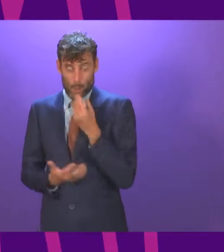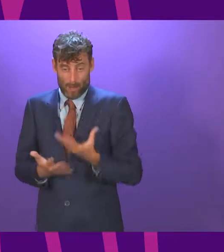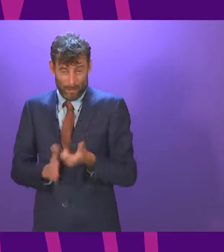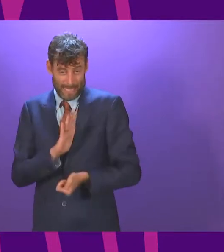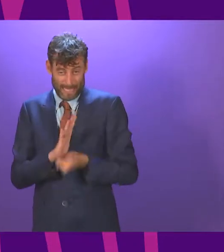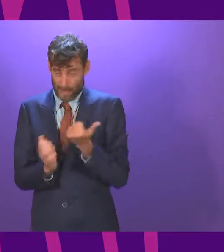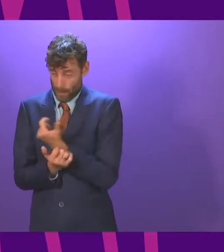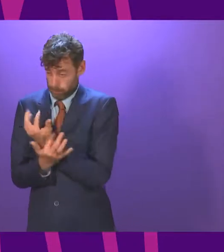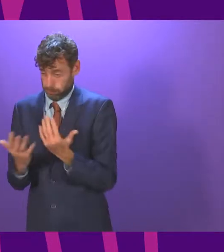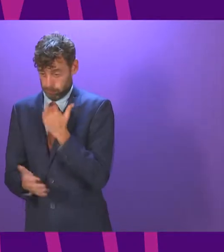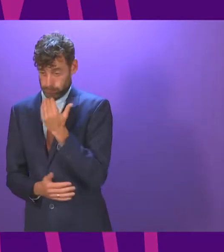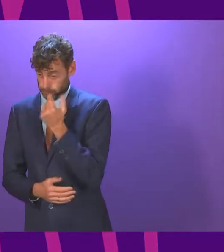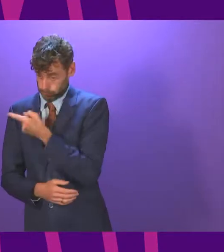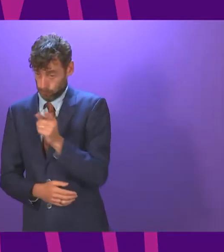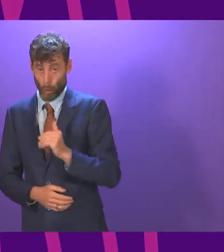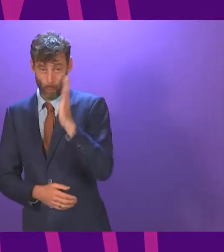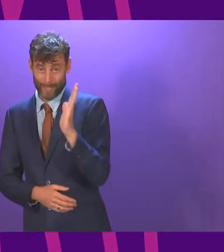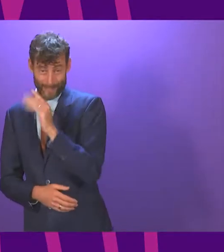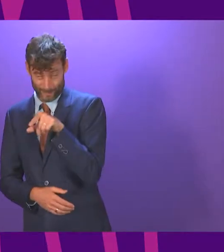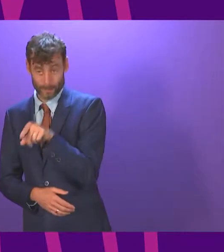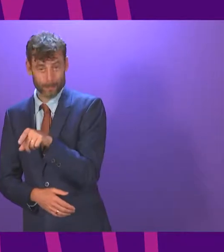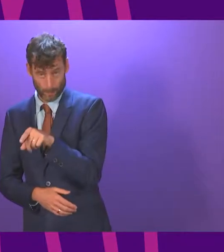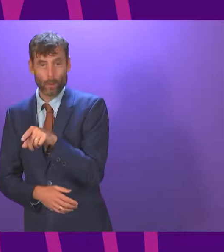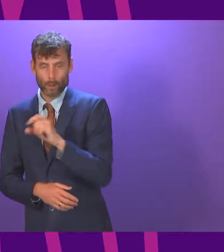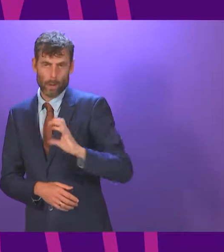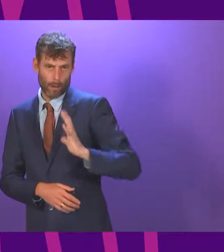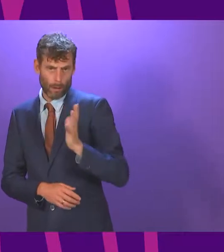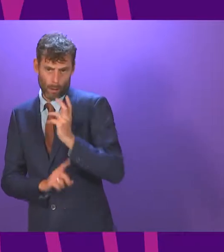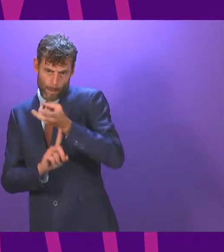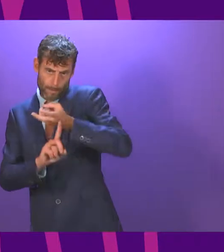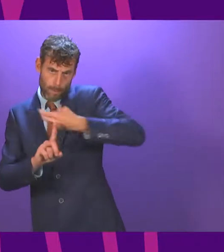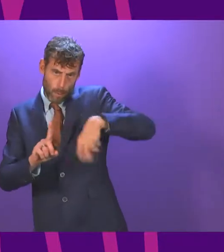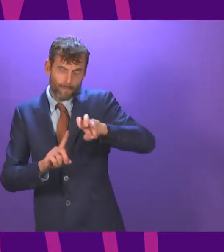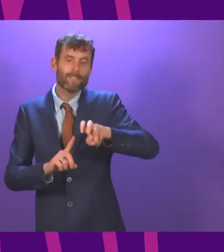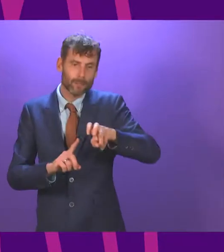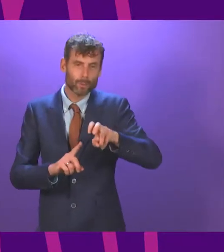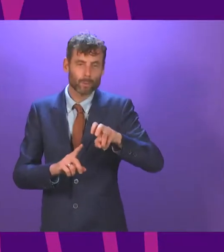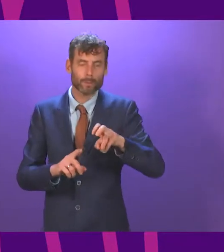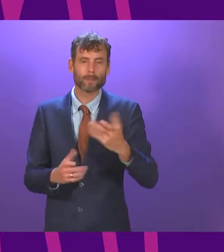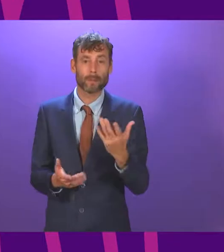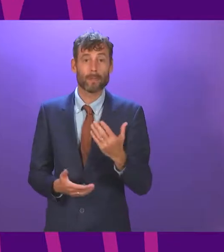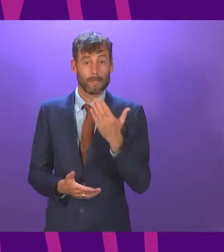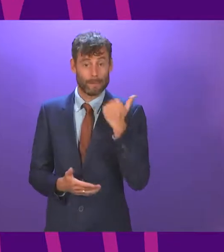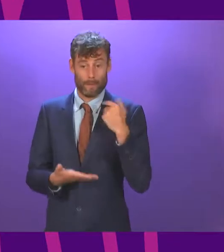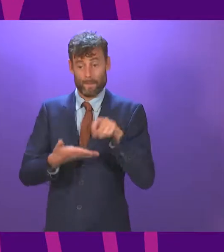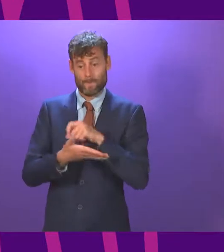and the next generation of workers who will build sustainable careers in our part of Scotland. We have just voted in Lorna Slater as Minister with